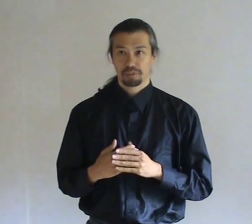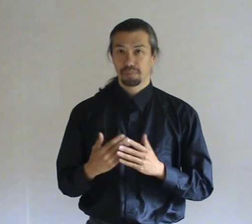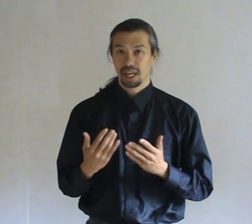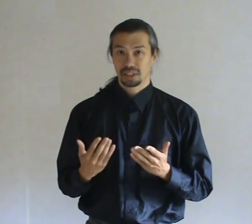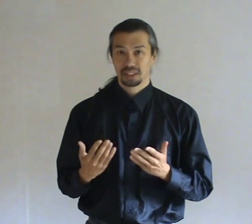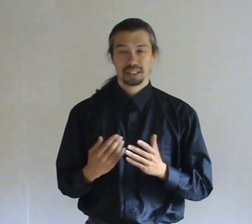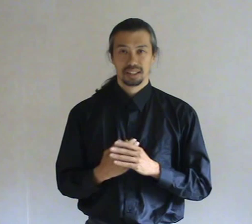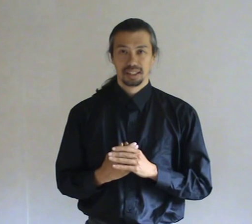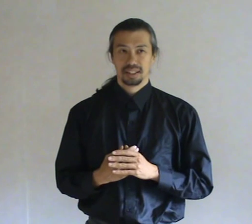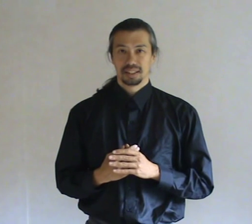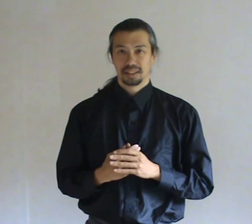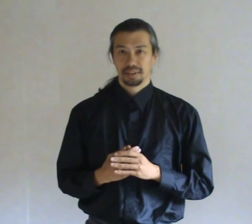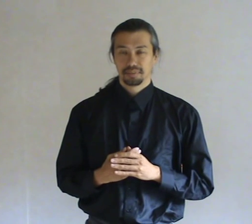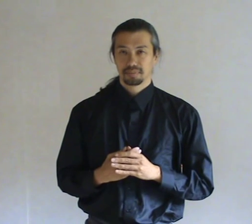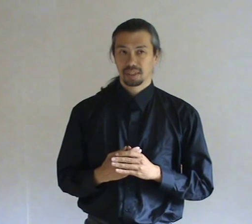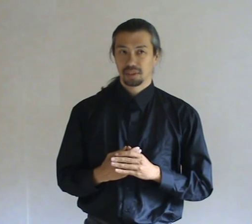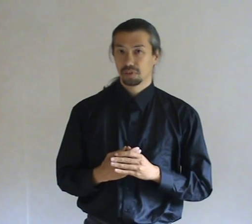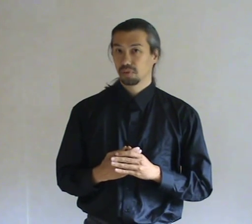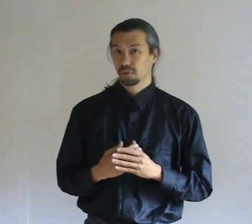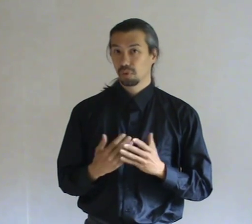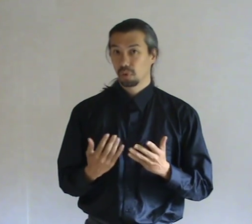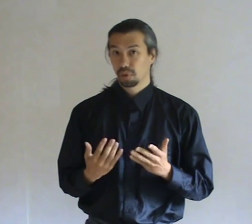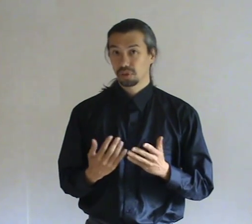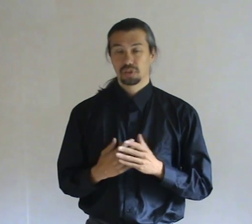have Maath and also Horus.